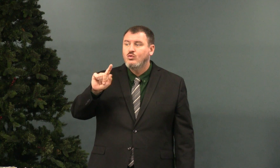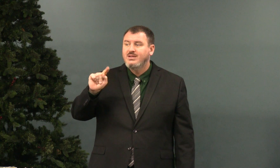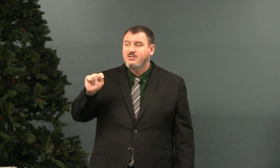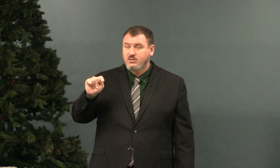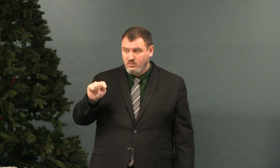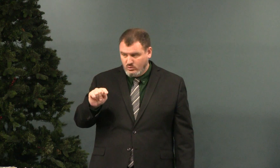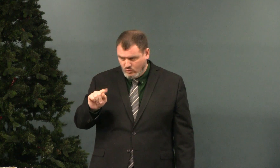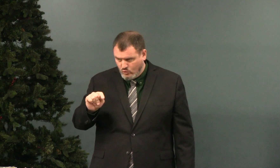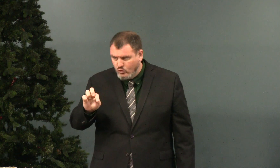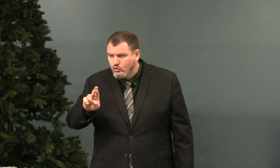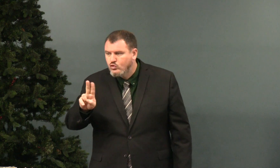Truett.